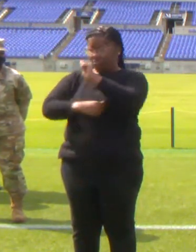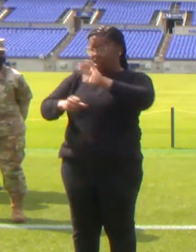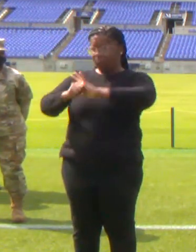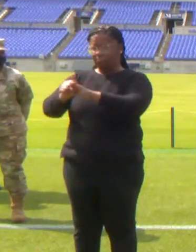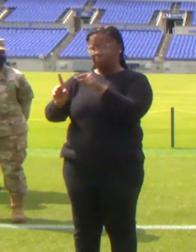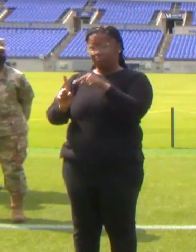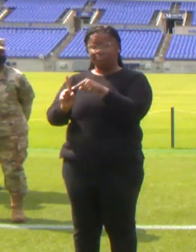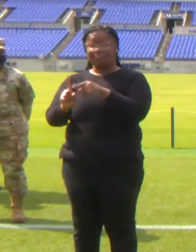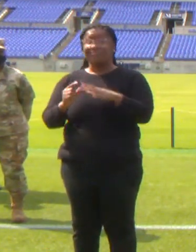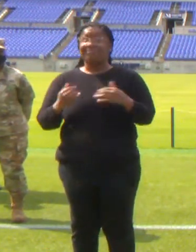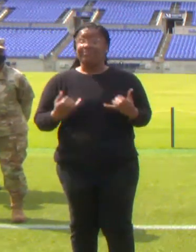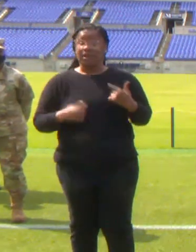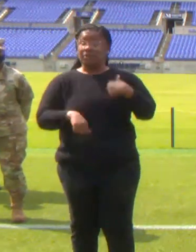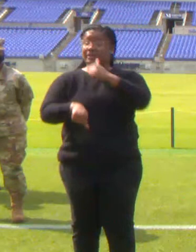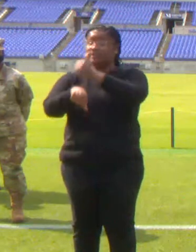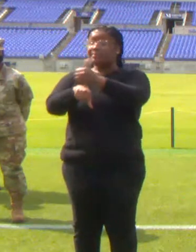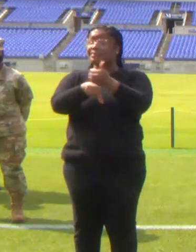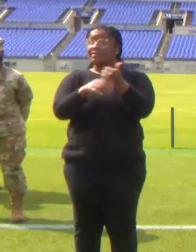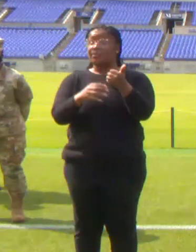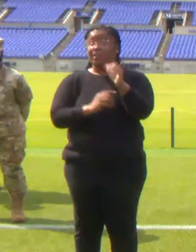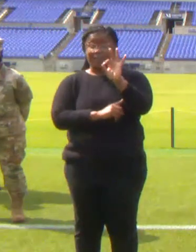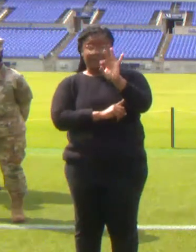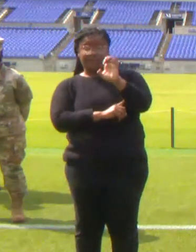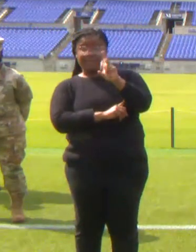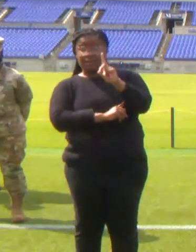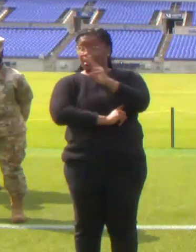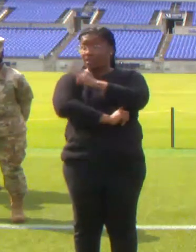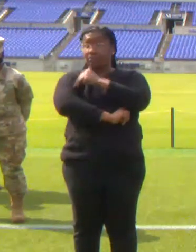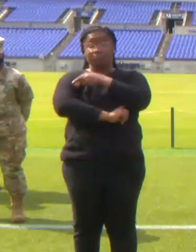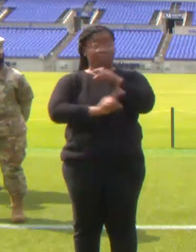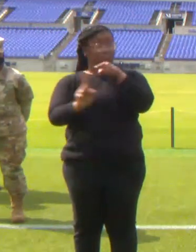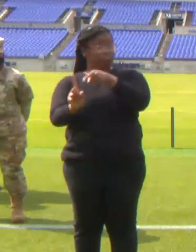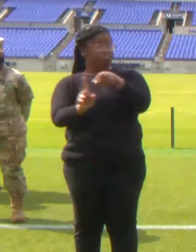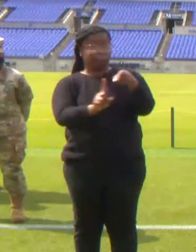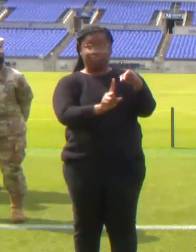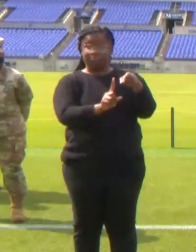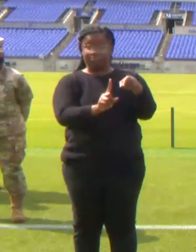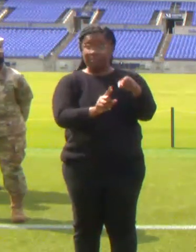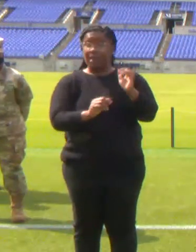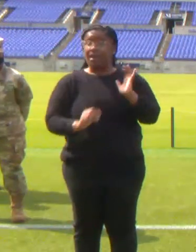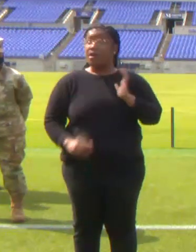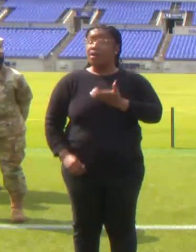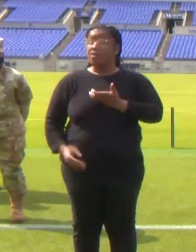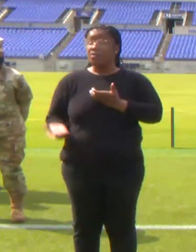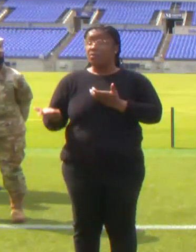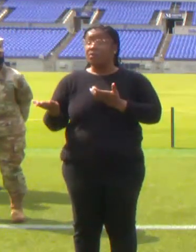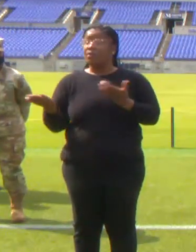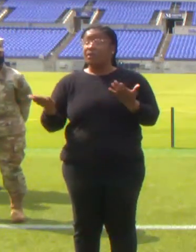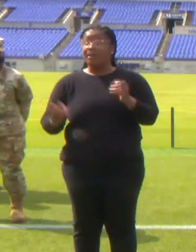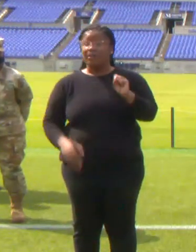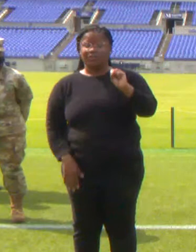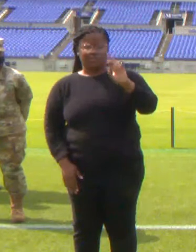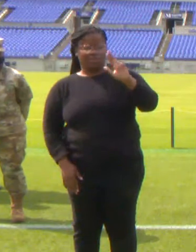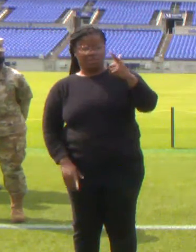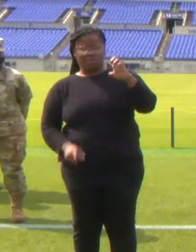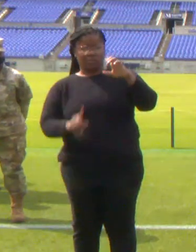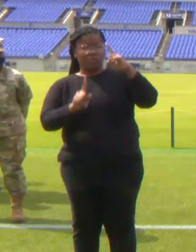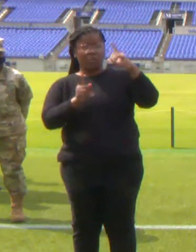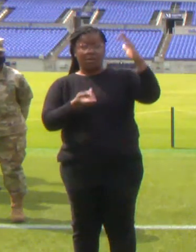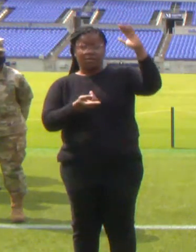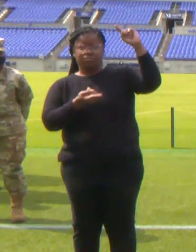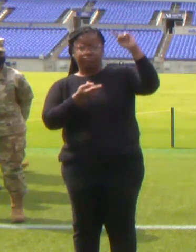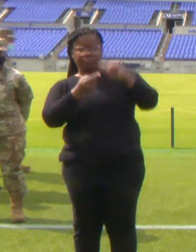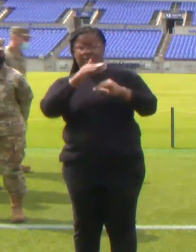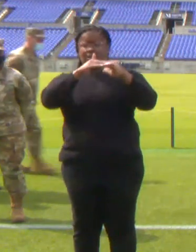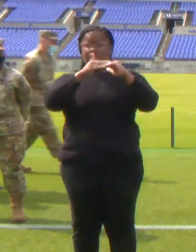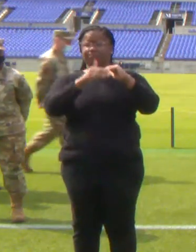hospitals and expanded our surge capacity by 6,000 beds. We procured gowns and masks and other PPE,